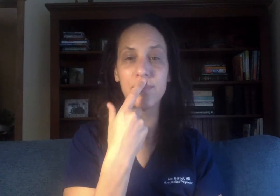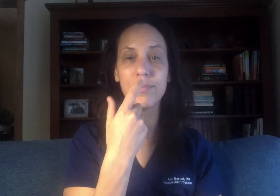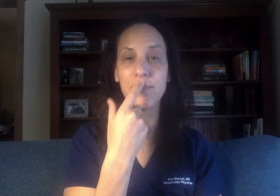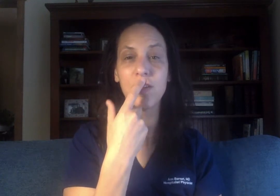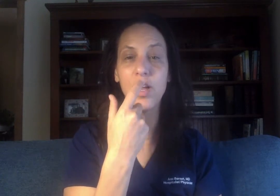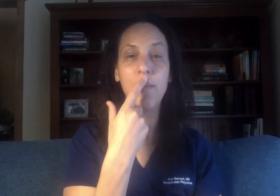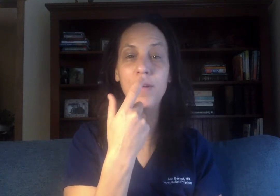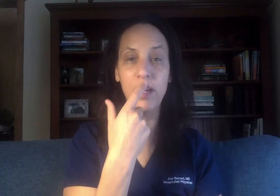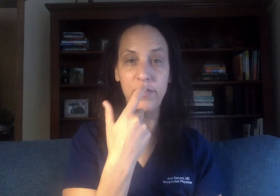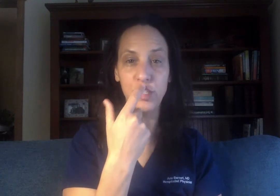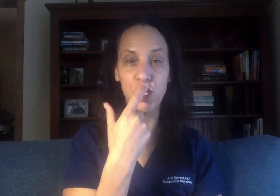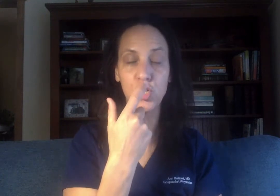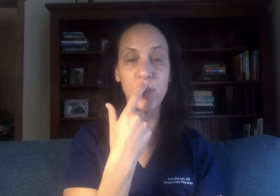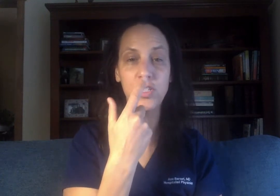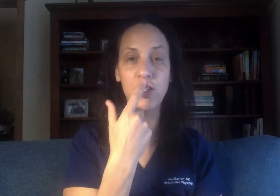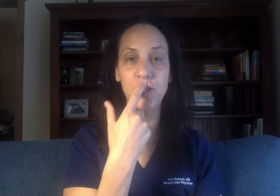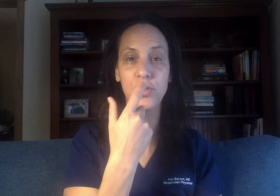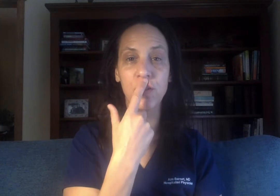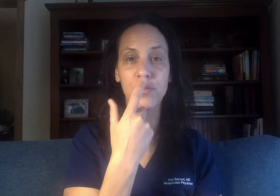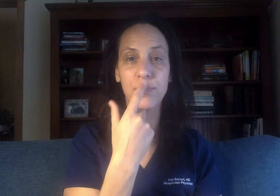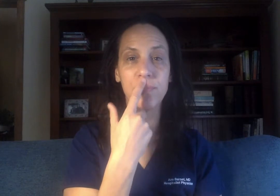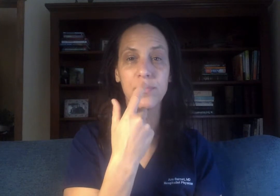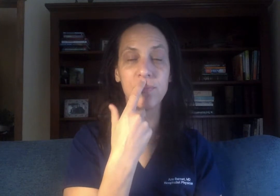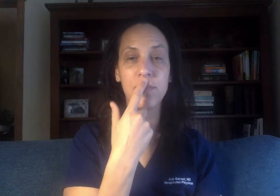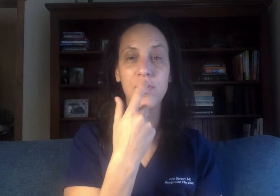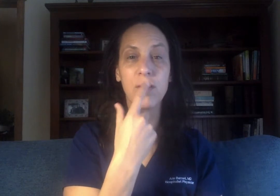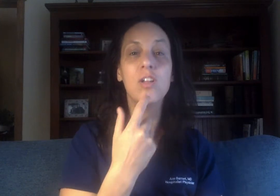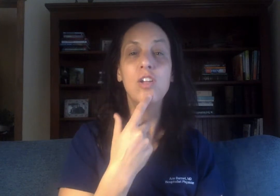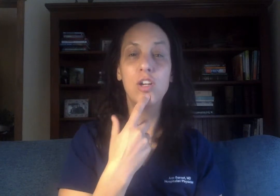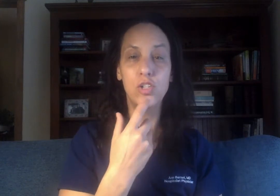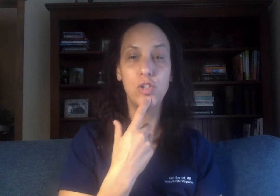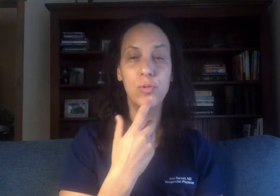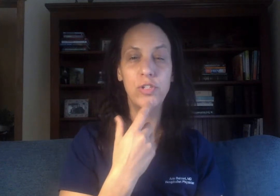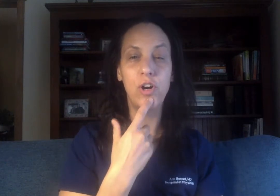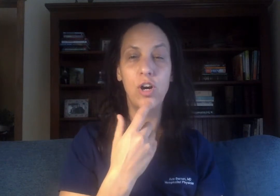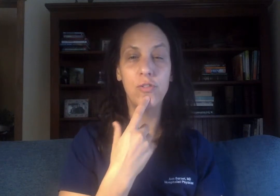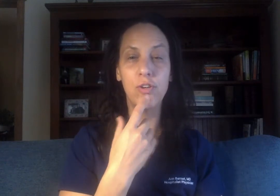I'm not even sure what to do. Not sure what to offer.